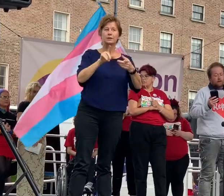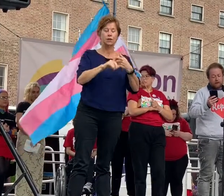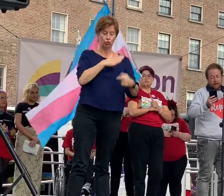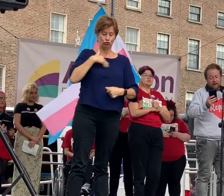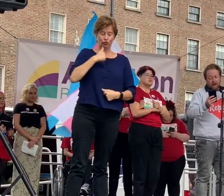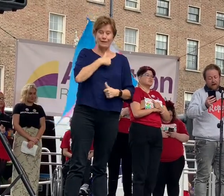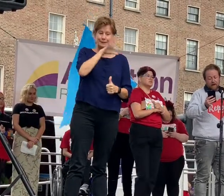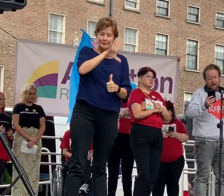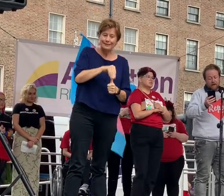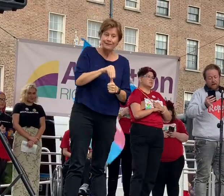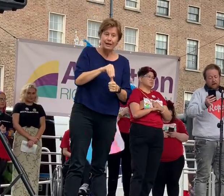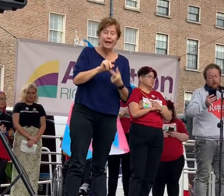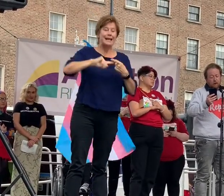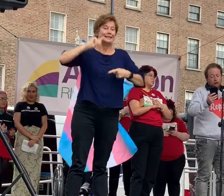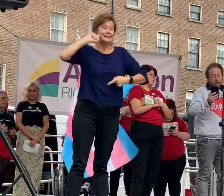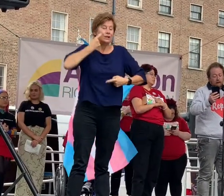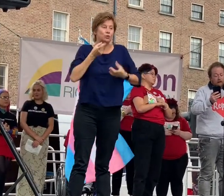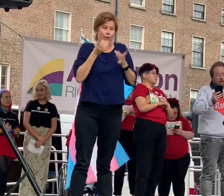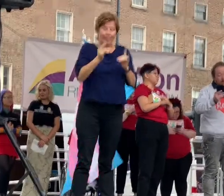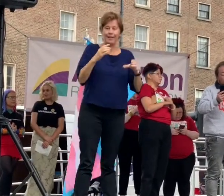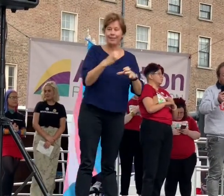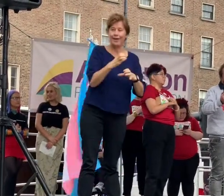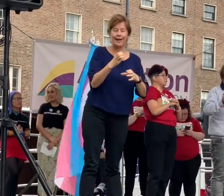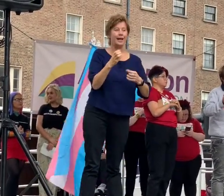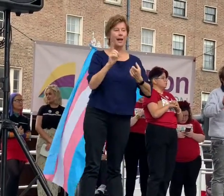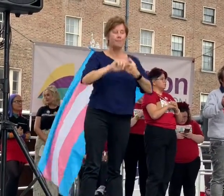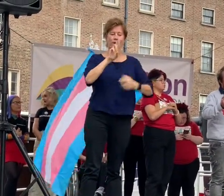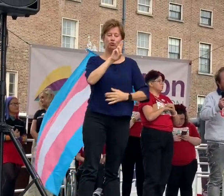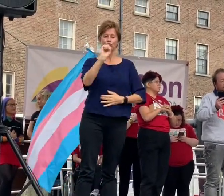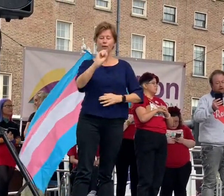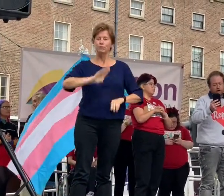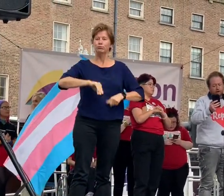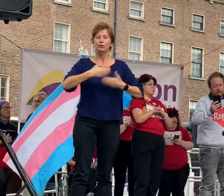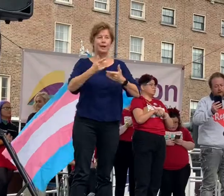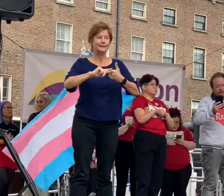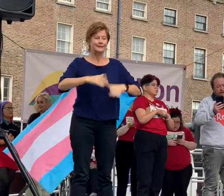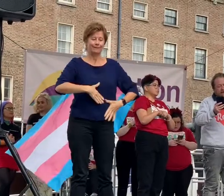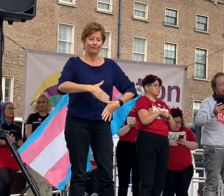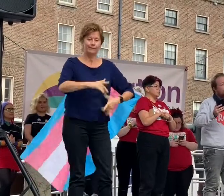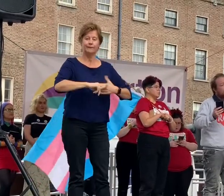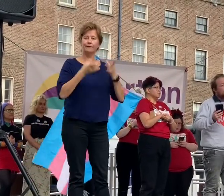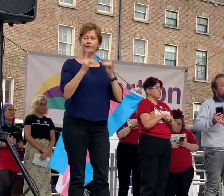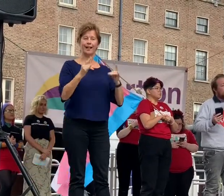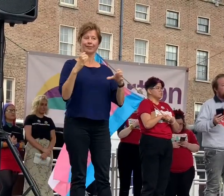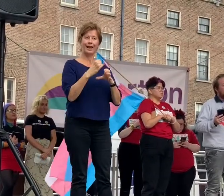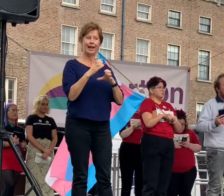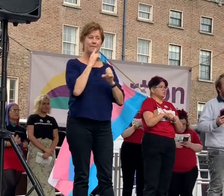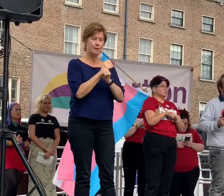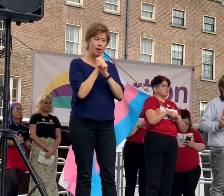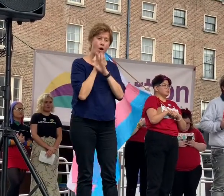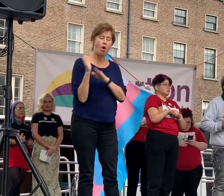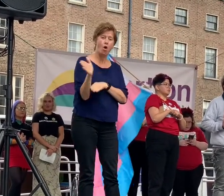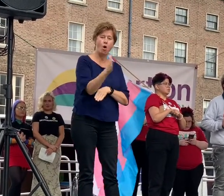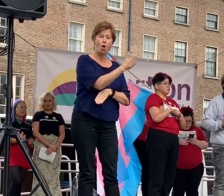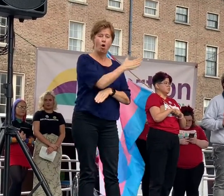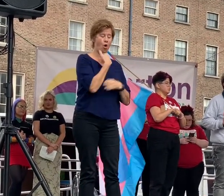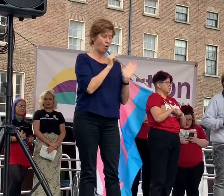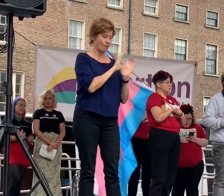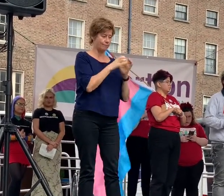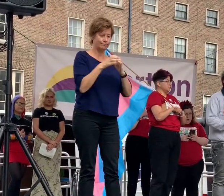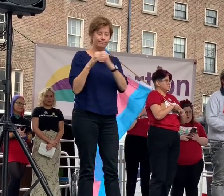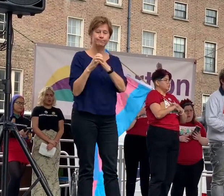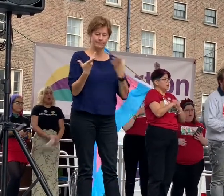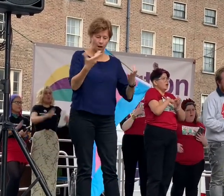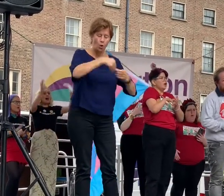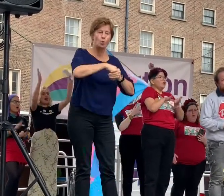reproductive health care so we, like all those who need reproductive justice, can have bodily autonomy and self-determination.